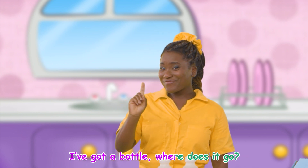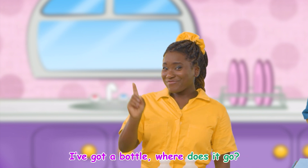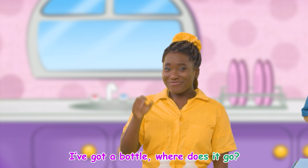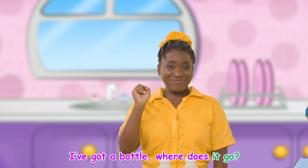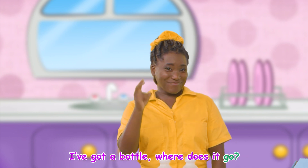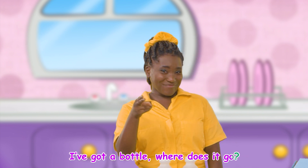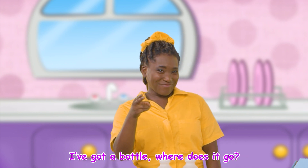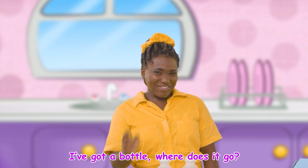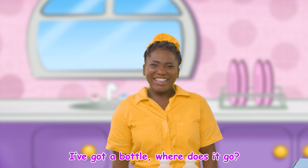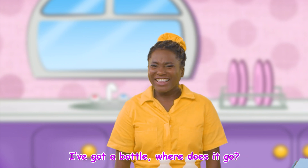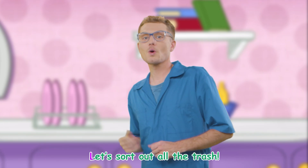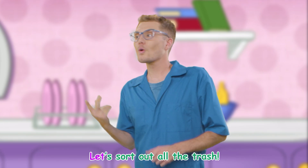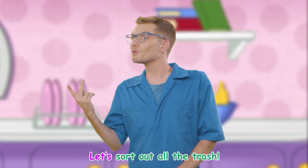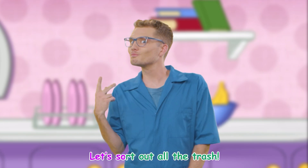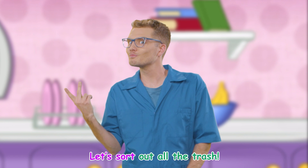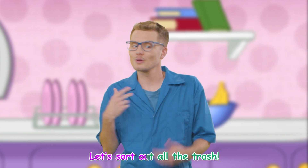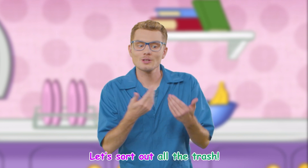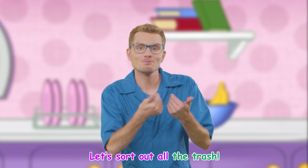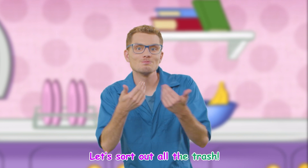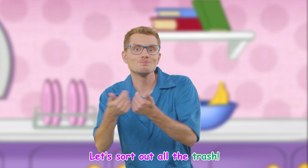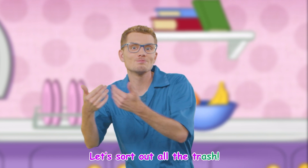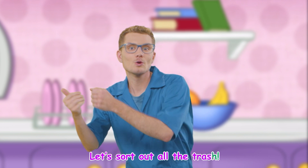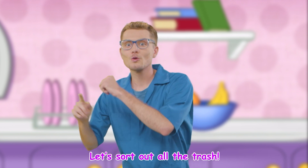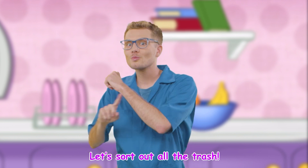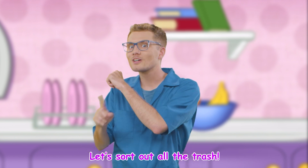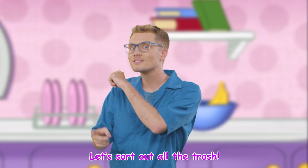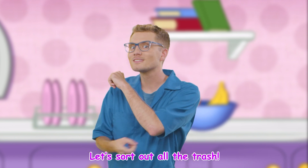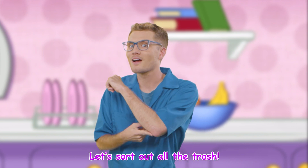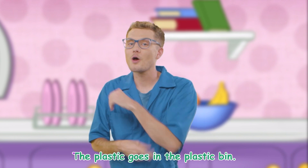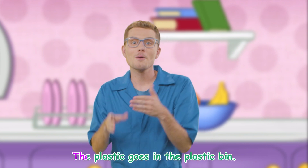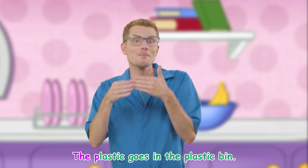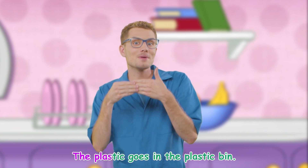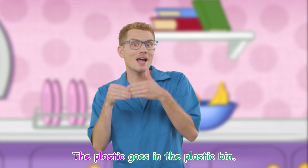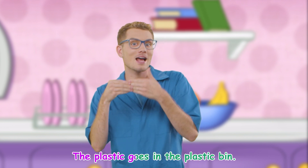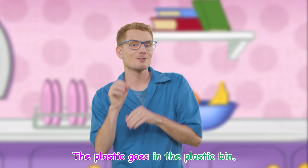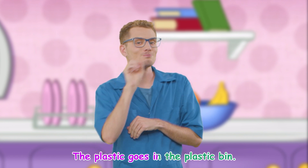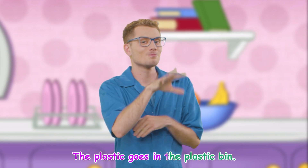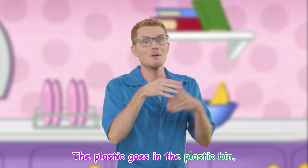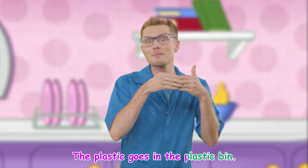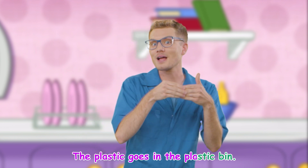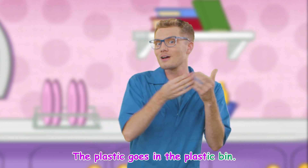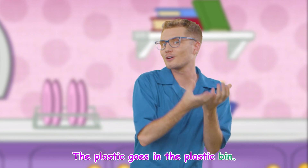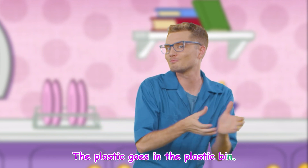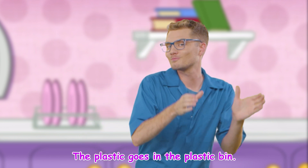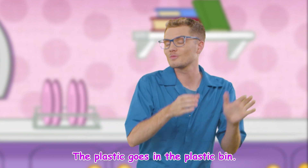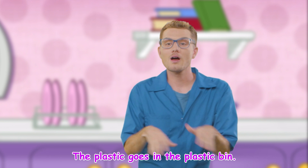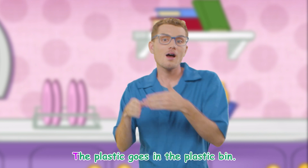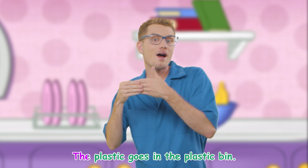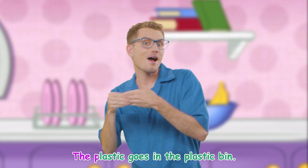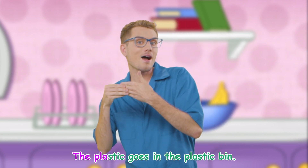Where does it go? Let's sort out all the trash. The plastic goes in the plastic bin. The plastic